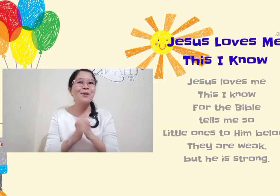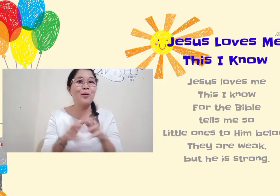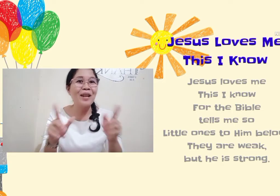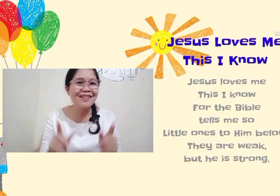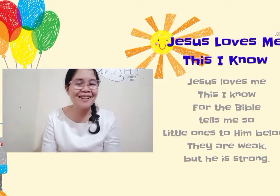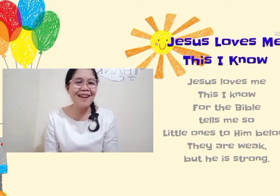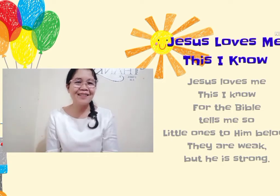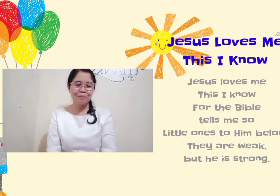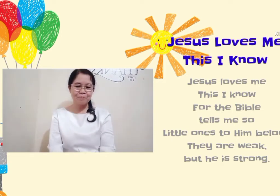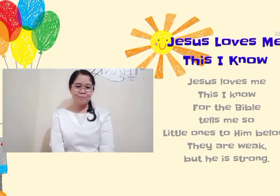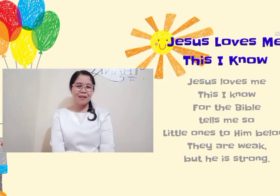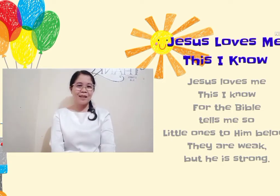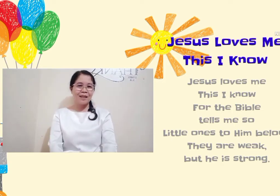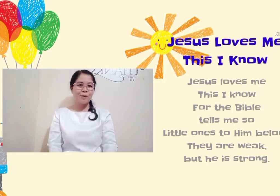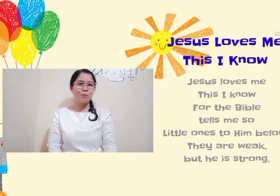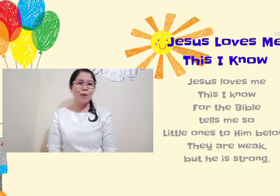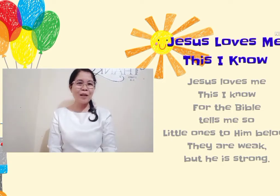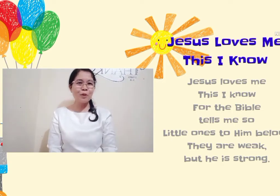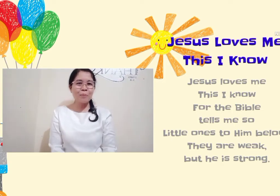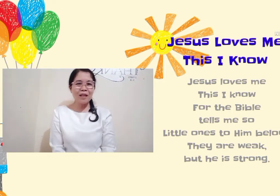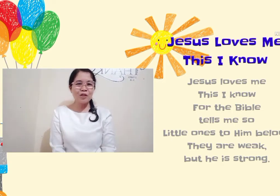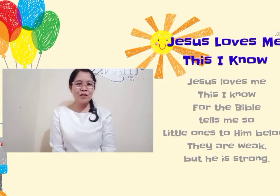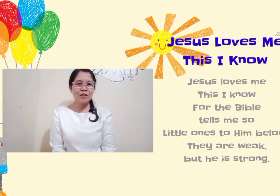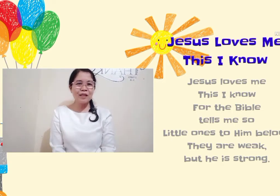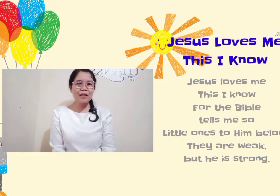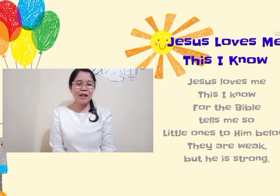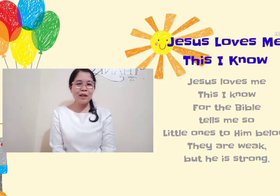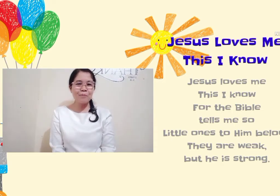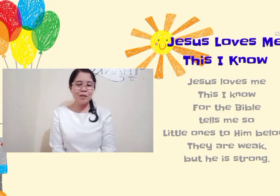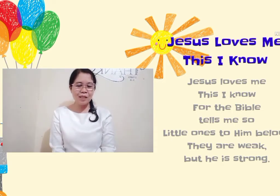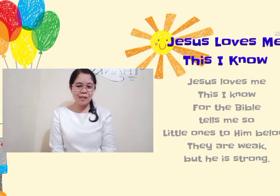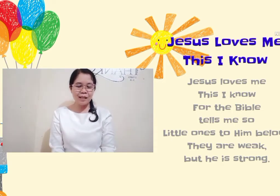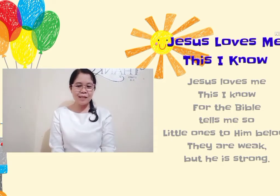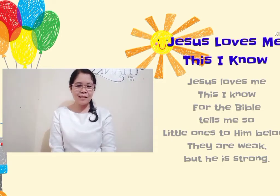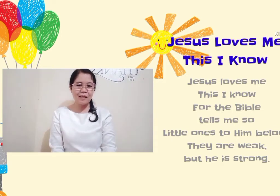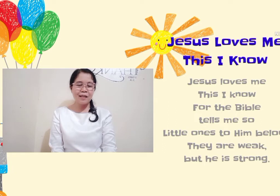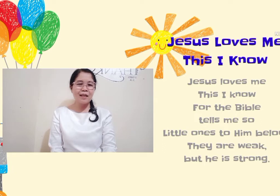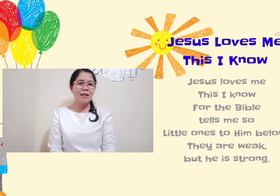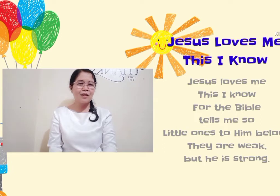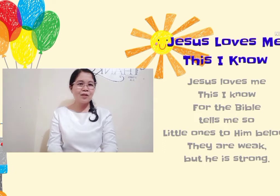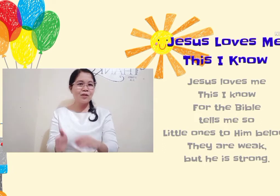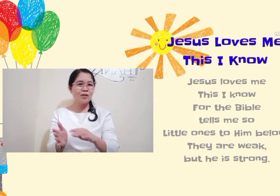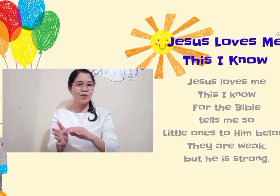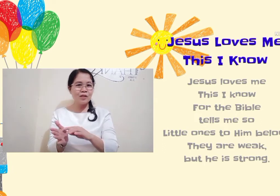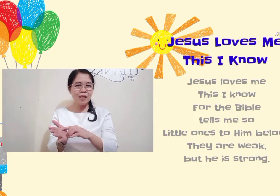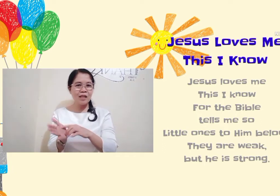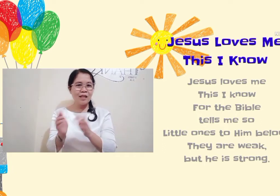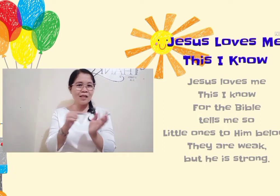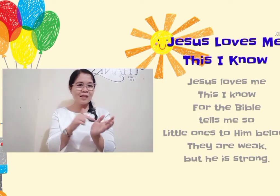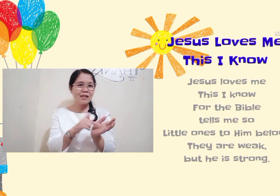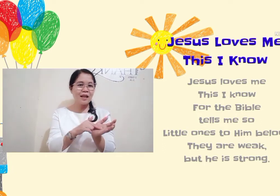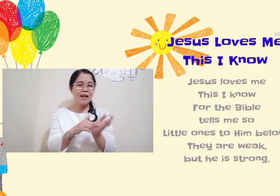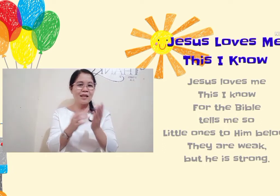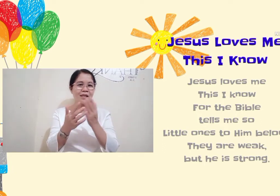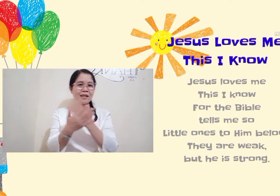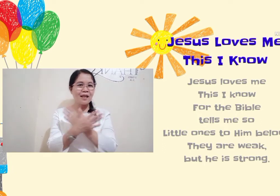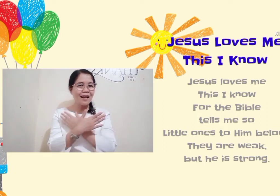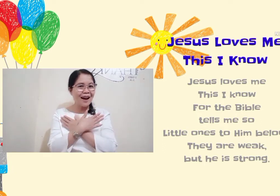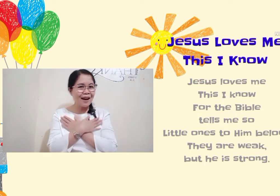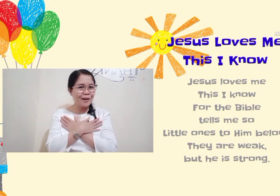So, let's start. When we mention the name Jesus, Jesus